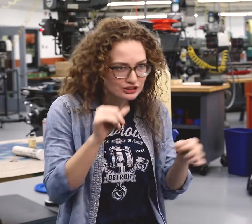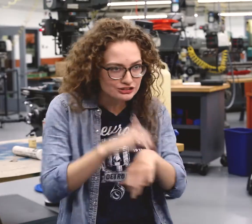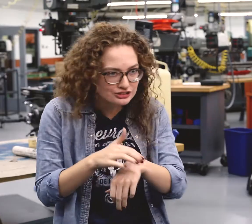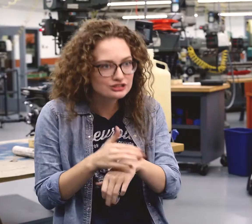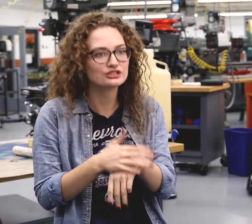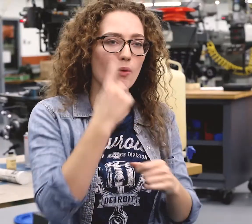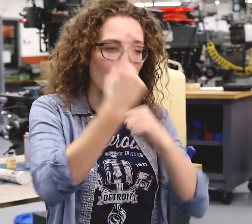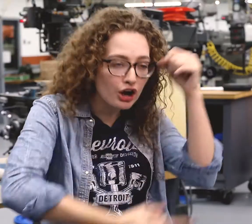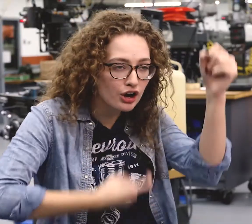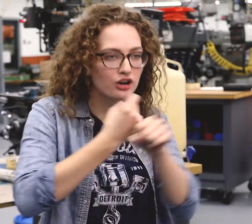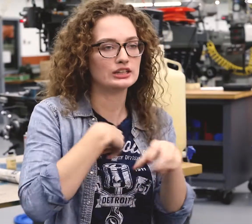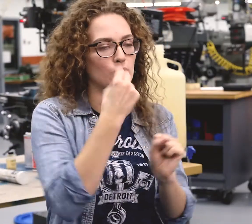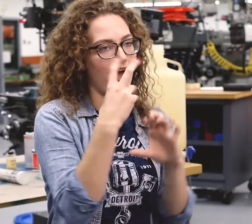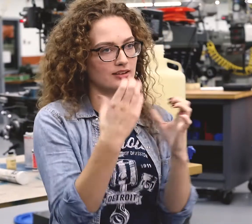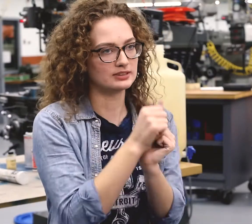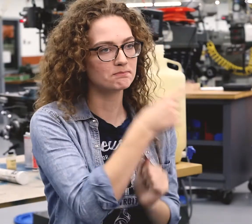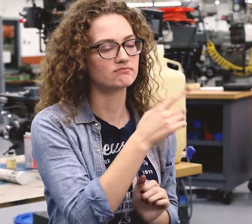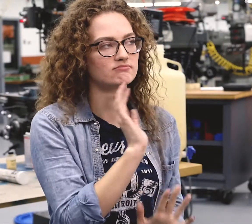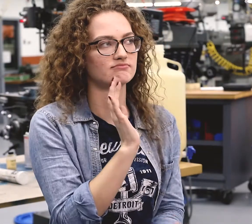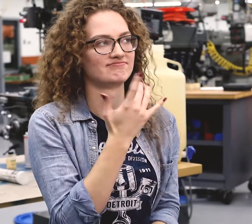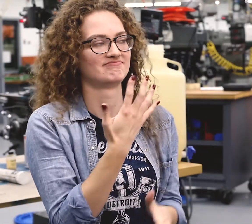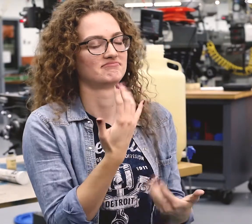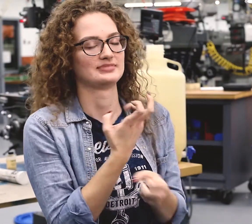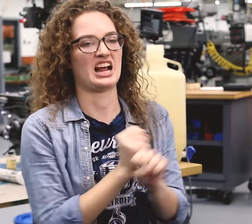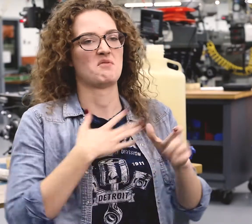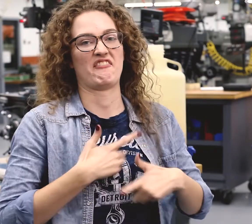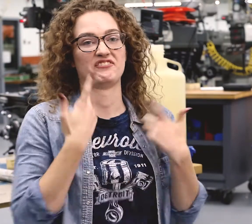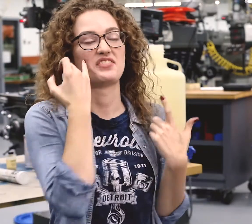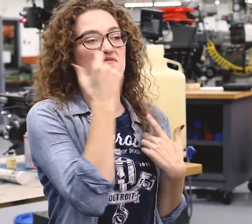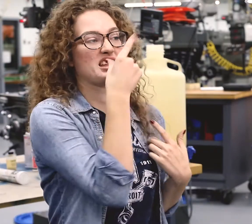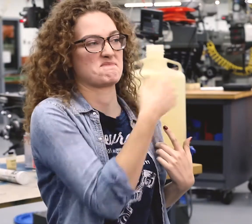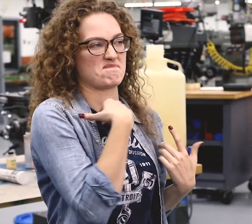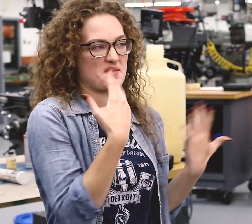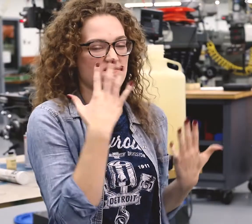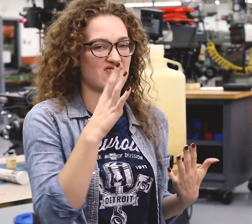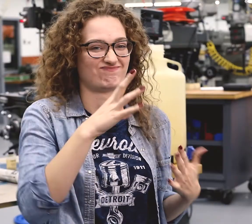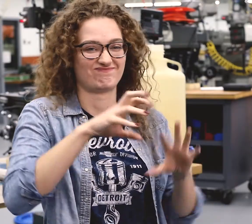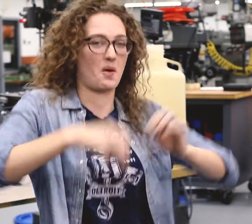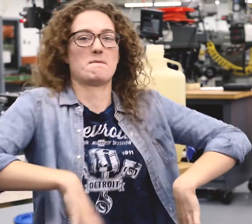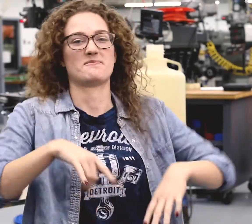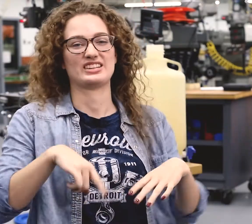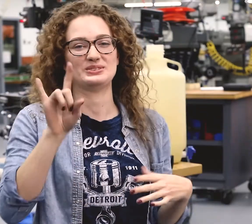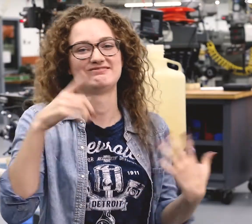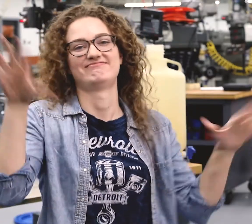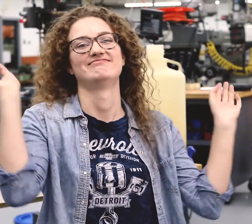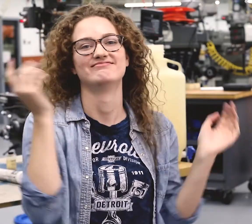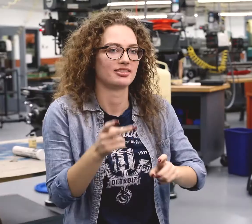He was my teacher my entire first year, and he saved my life. If it weren't for him, I probably would have dropped out of university.